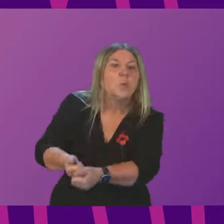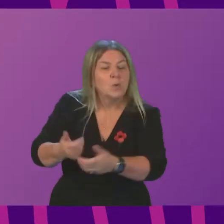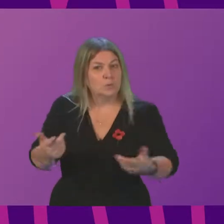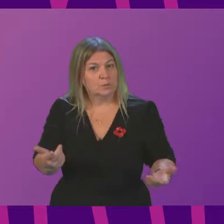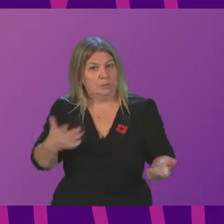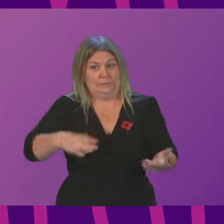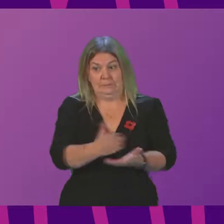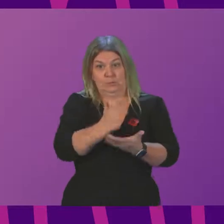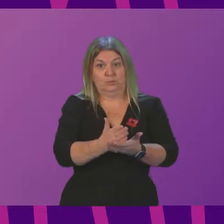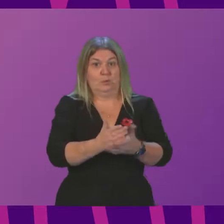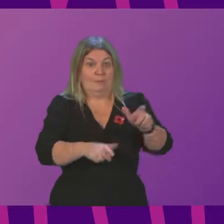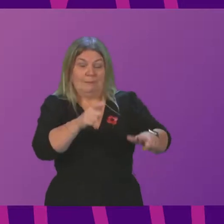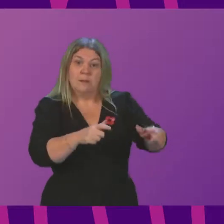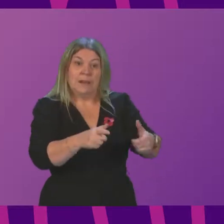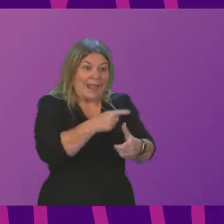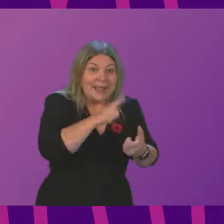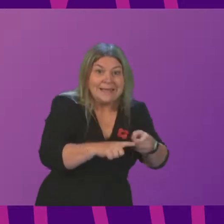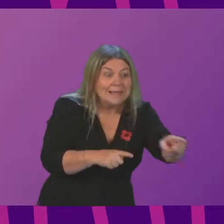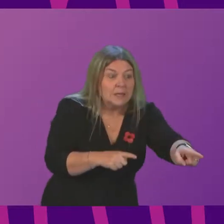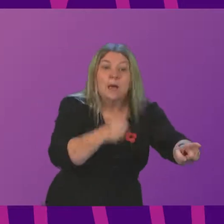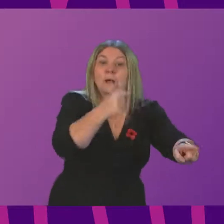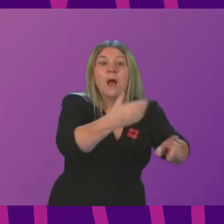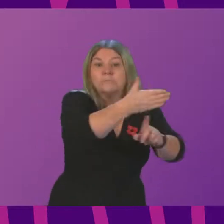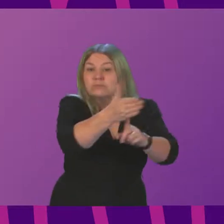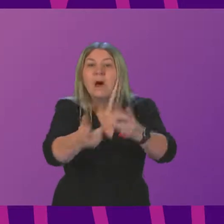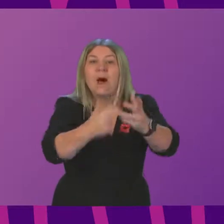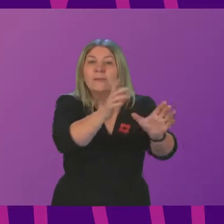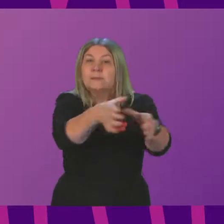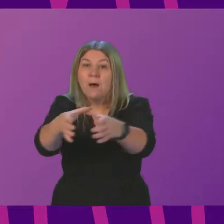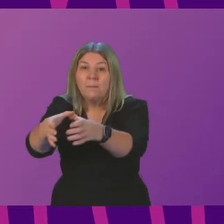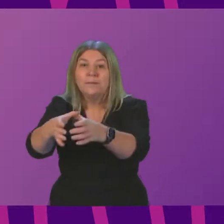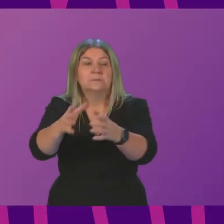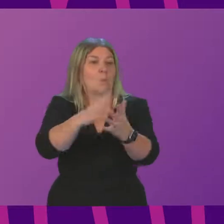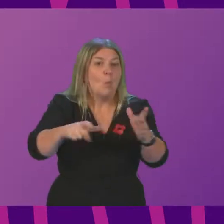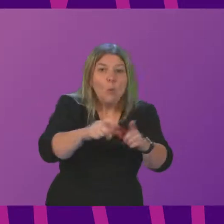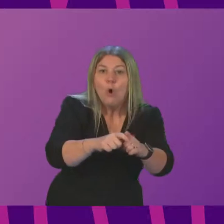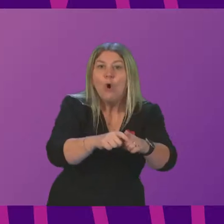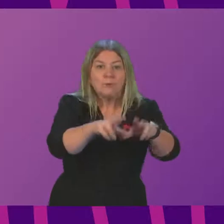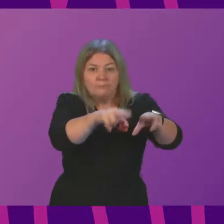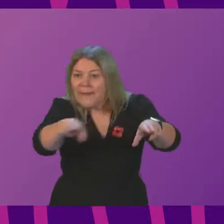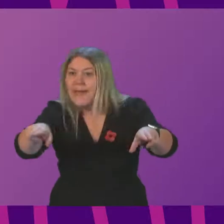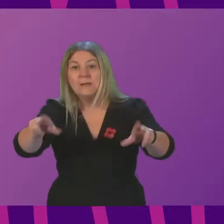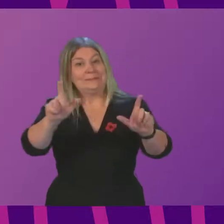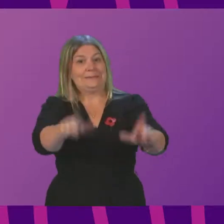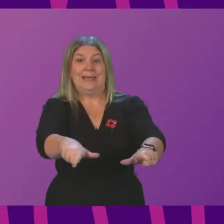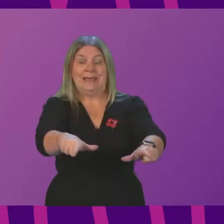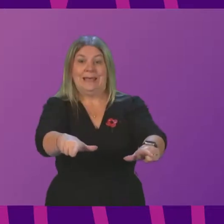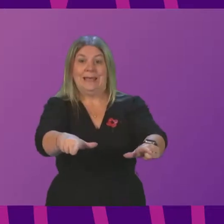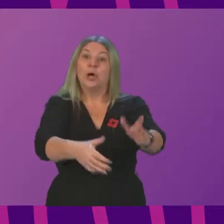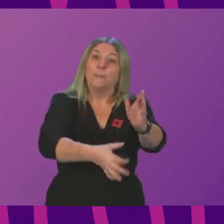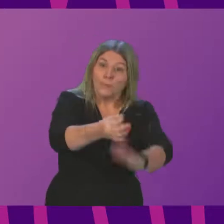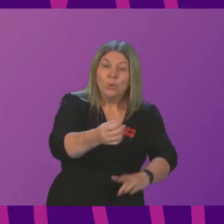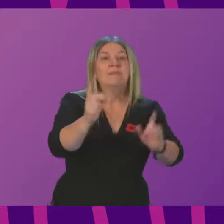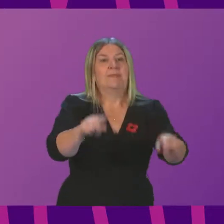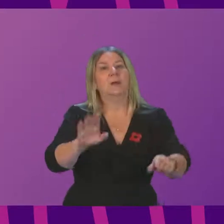into hospital wards if they need to be or to be discharged as efficiently as possible. That's why the government put in place a £300